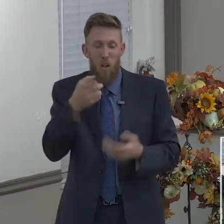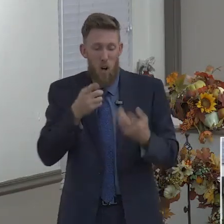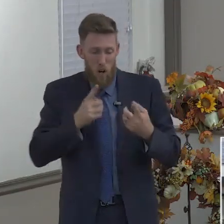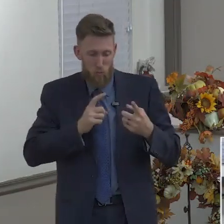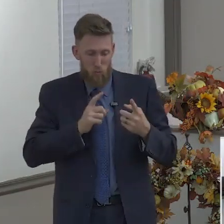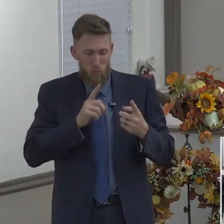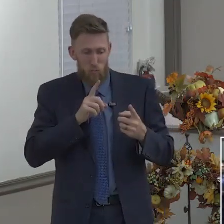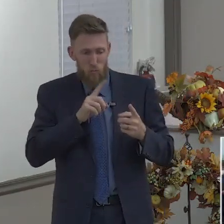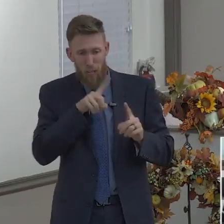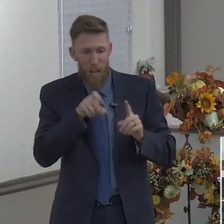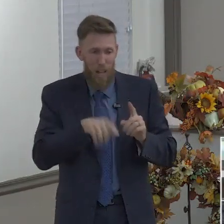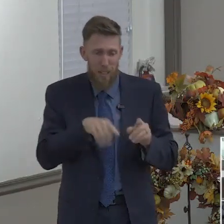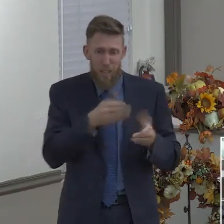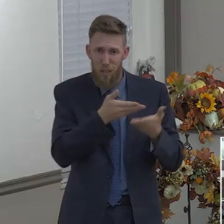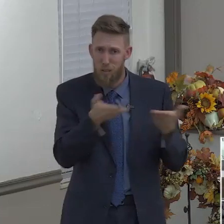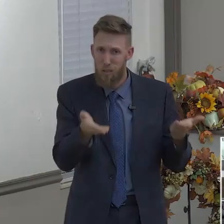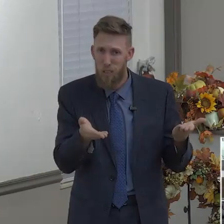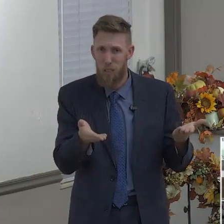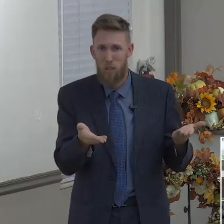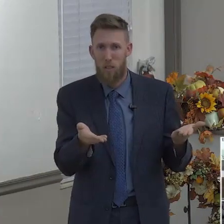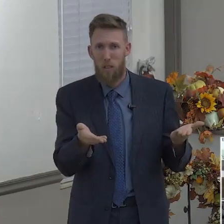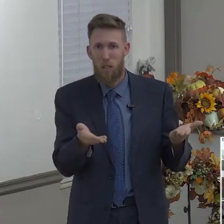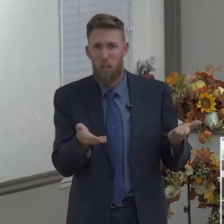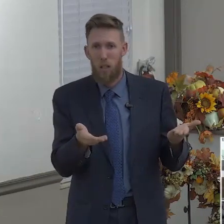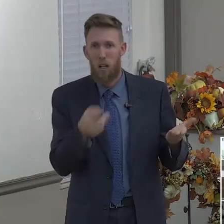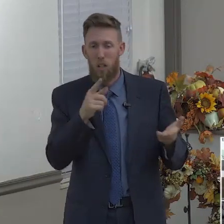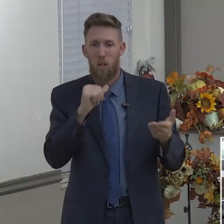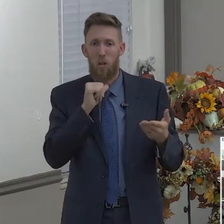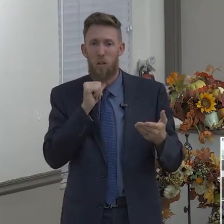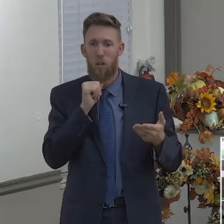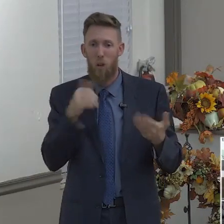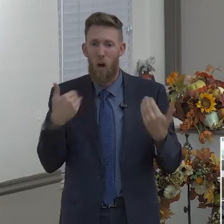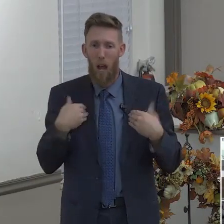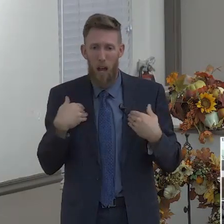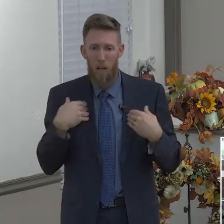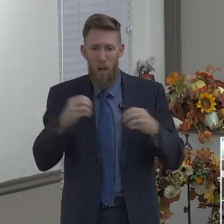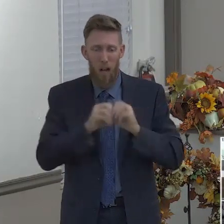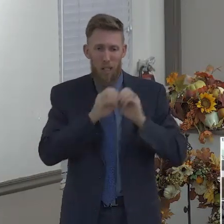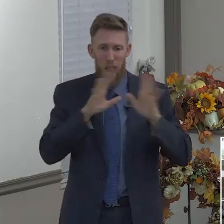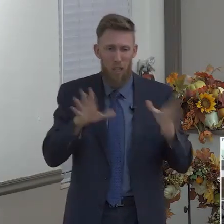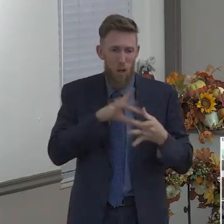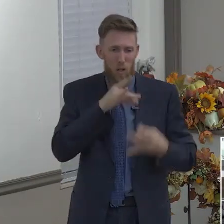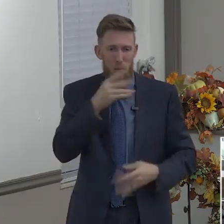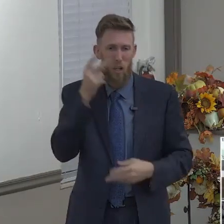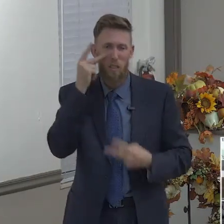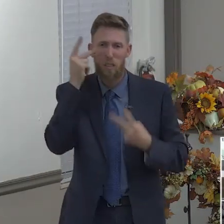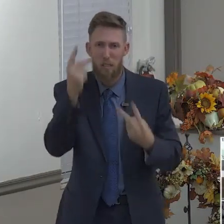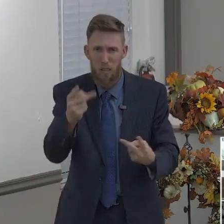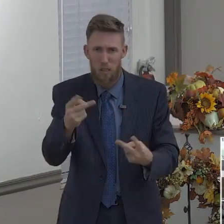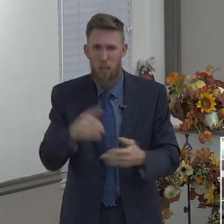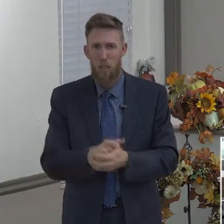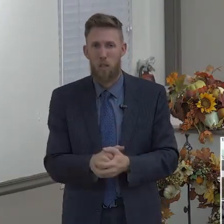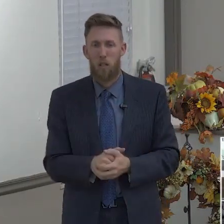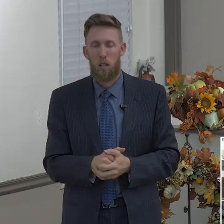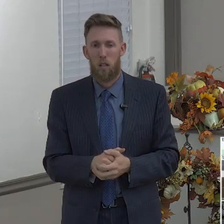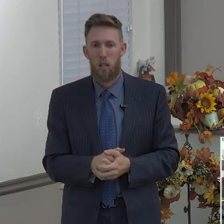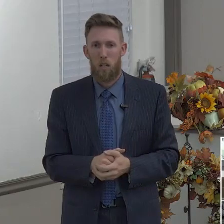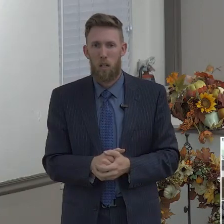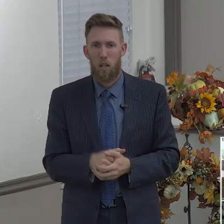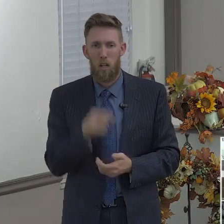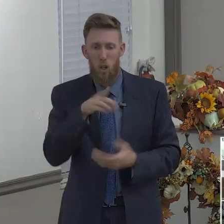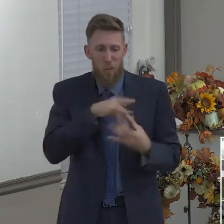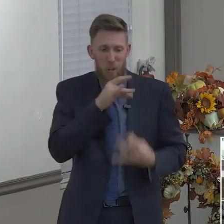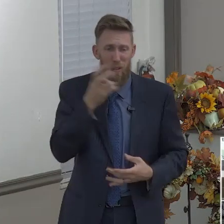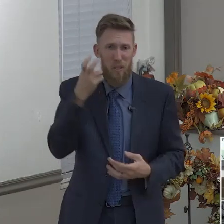they cannot clearly see the will of God. And it's just a fog. It's a blindness. And they want to, I just don't know. I don't